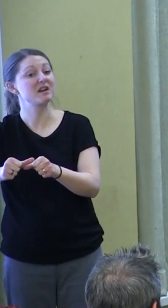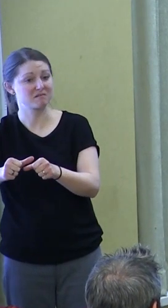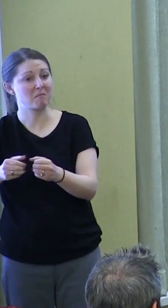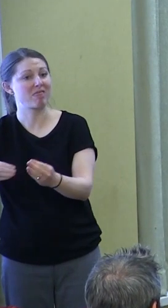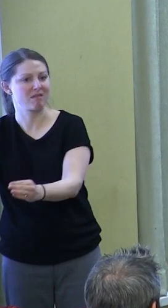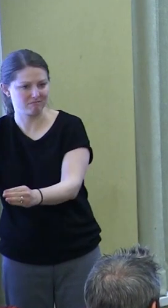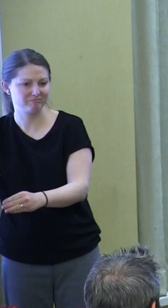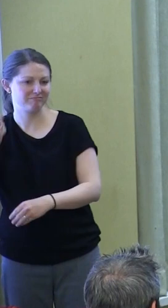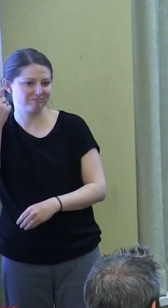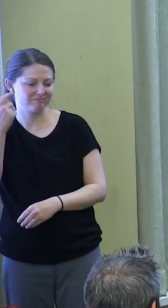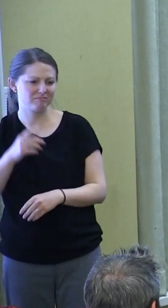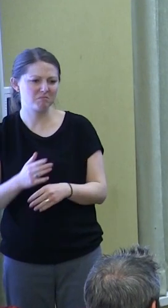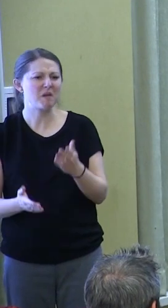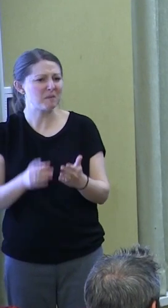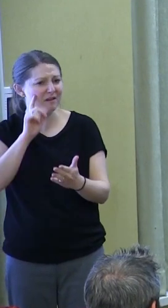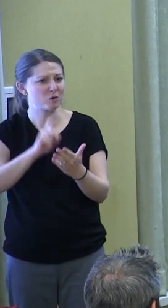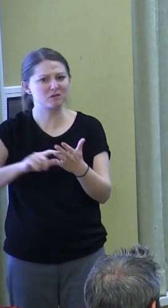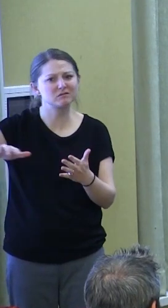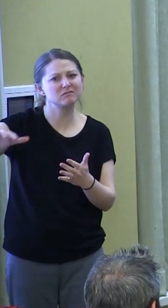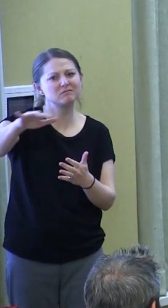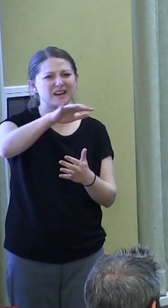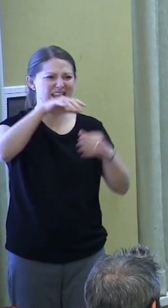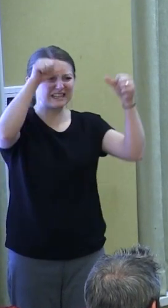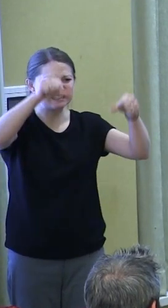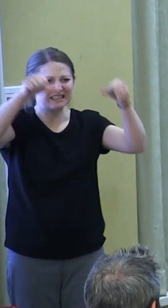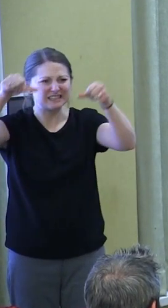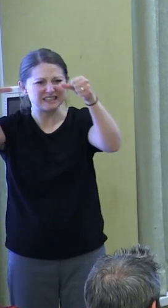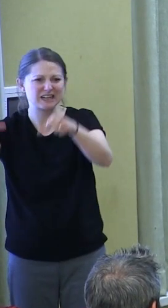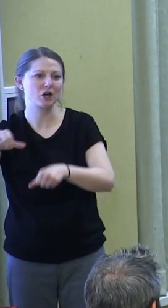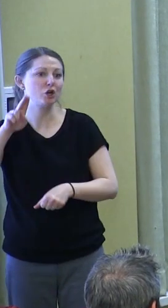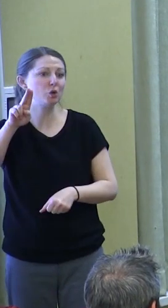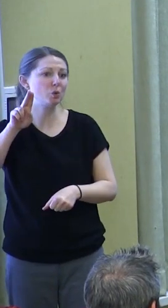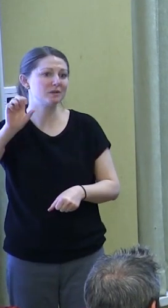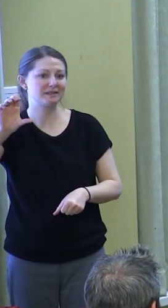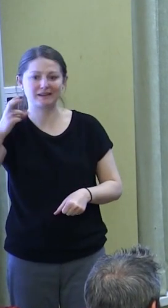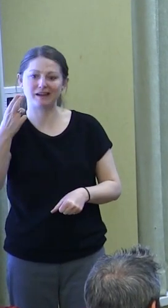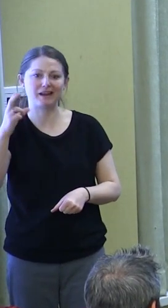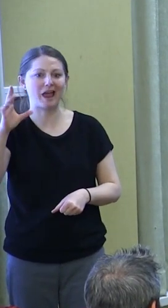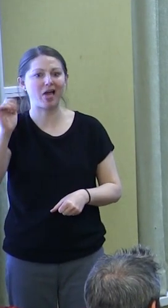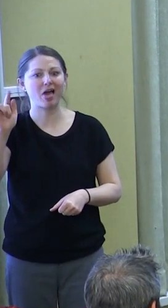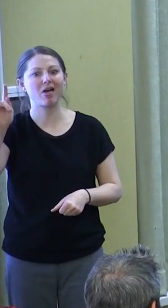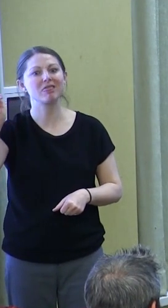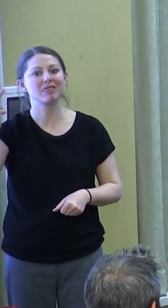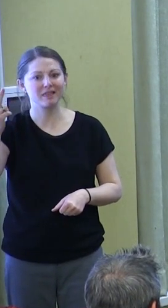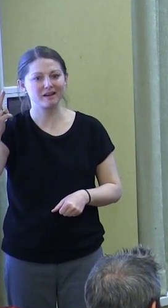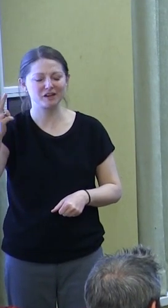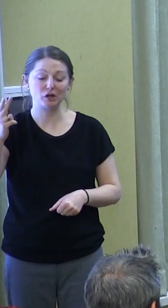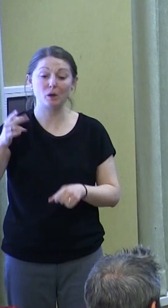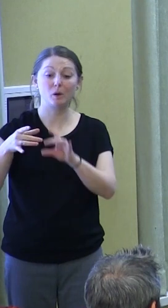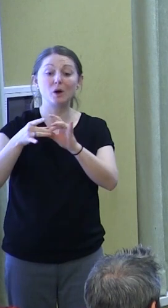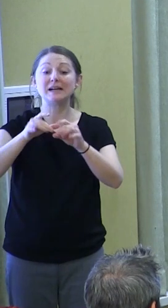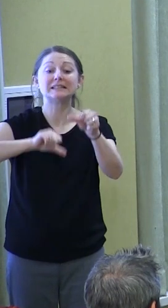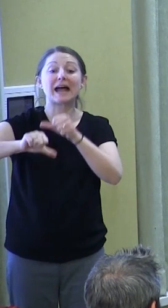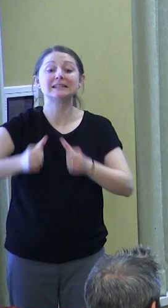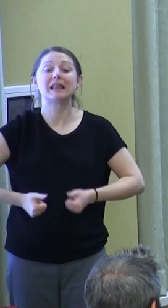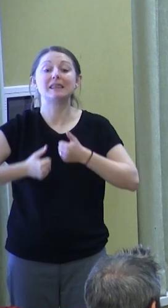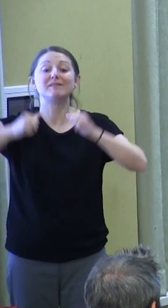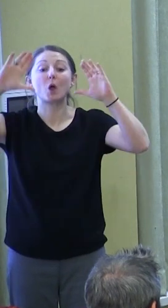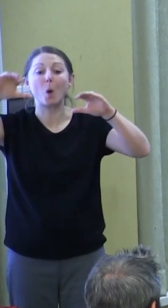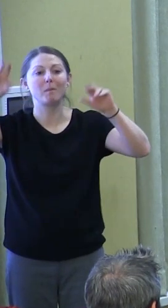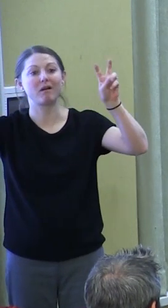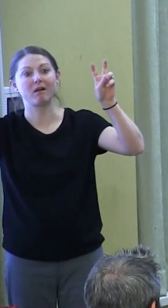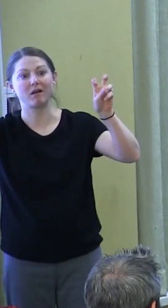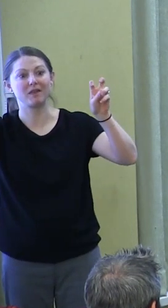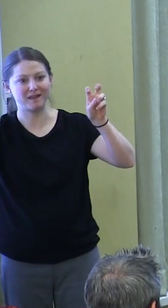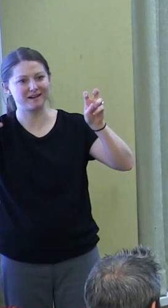You might have seen around town, there's those big billboards up right now for UC Health that say, In Science Lives Hope. I